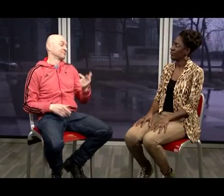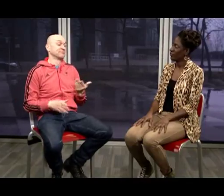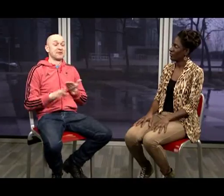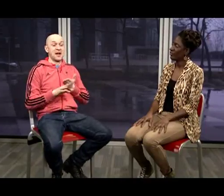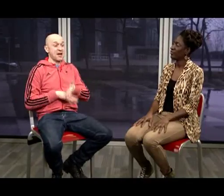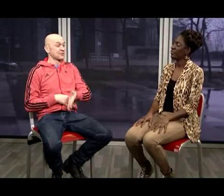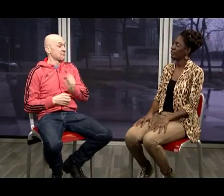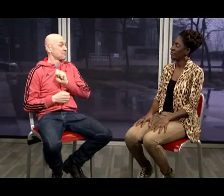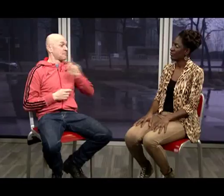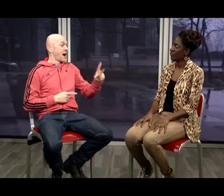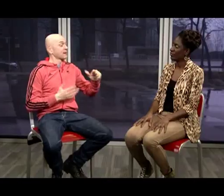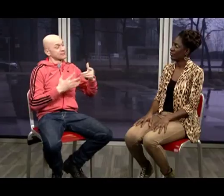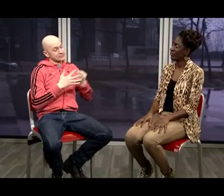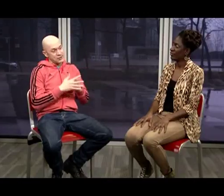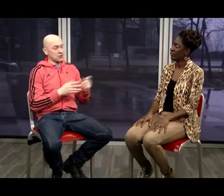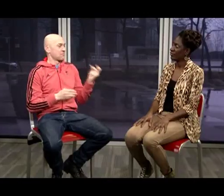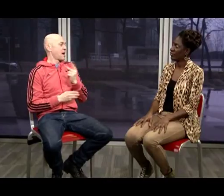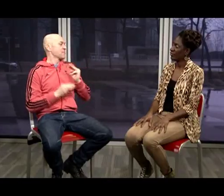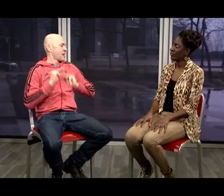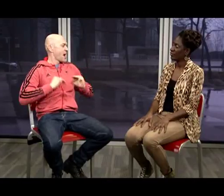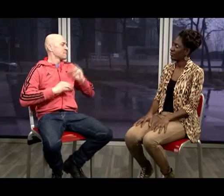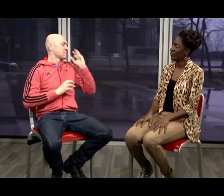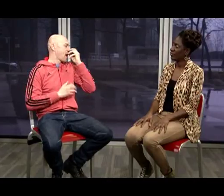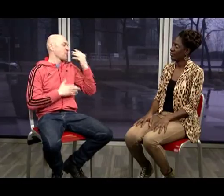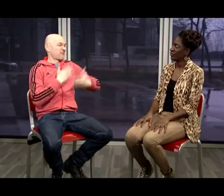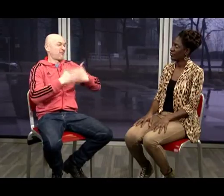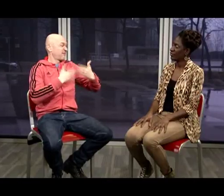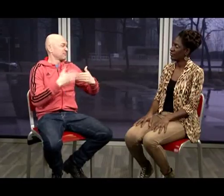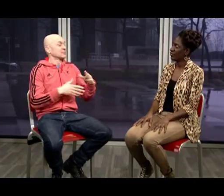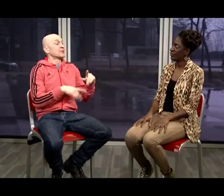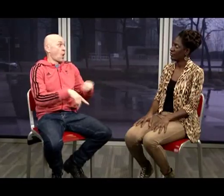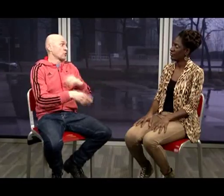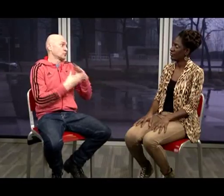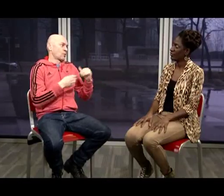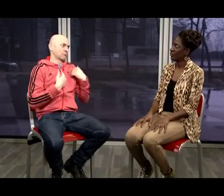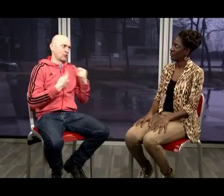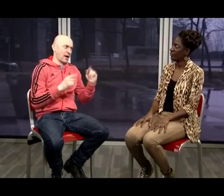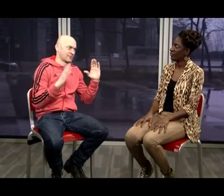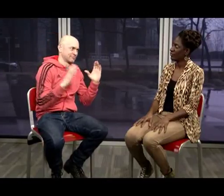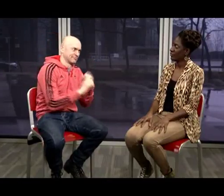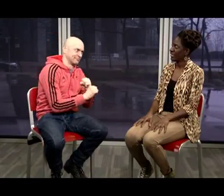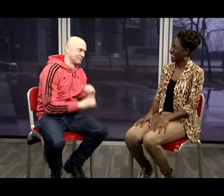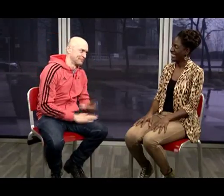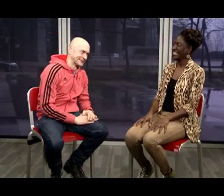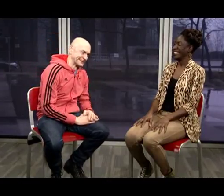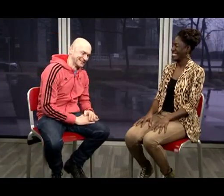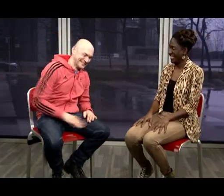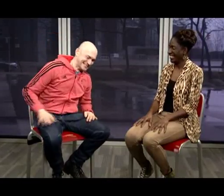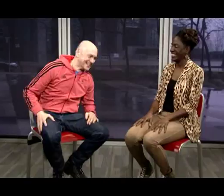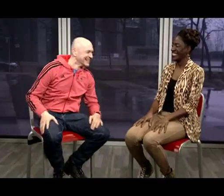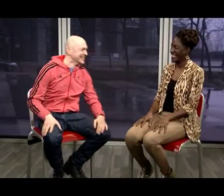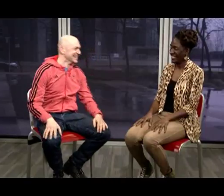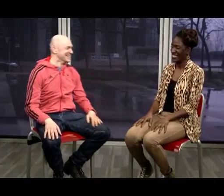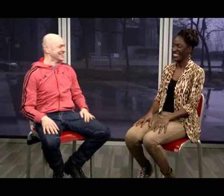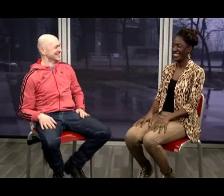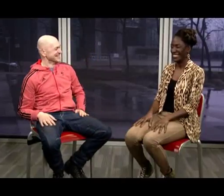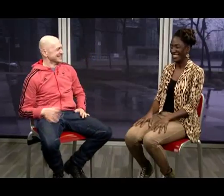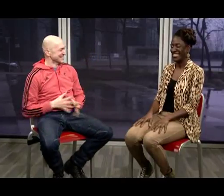professional acting when I went back into the field I continued to perfect my skill of clown work